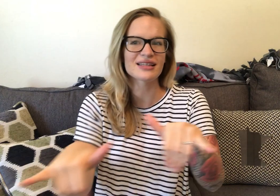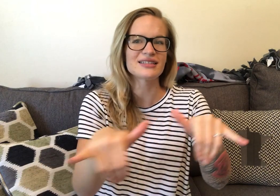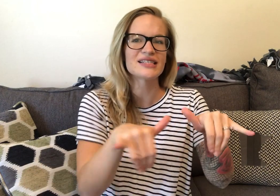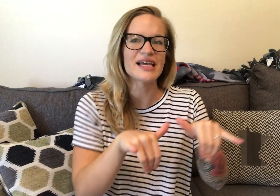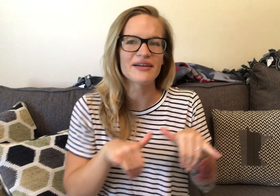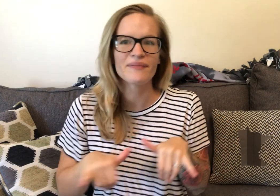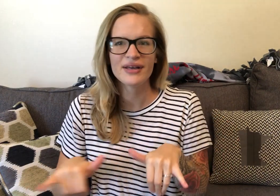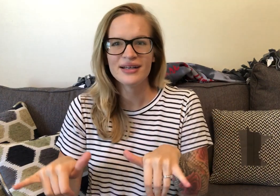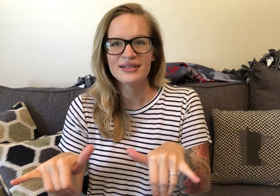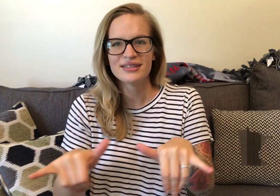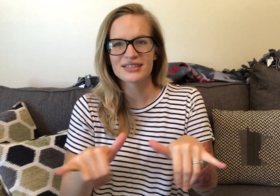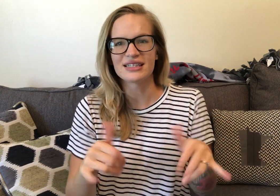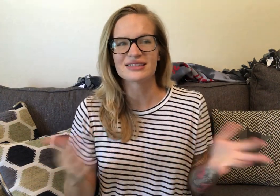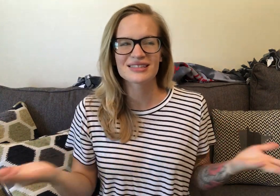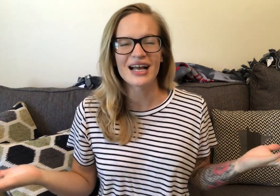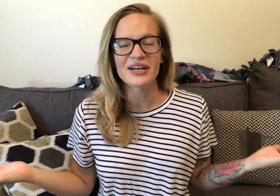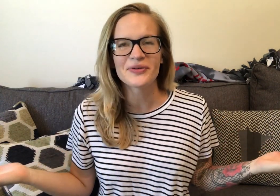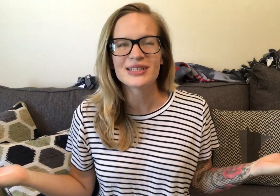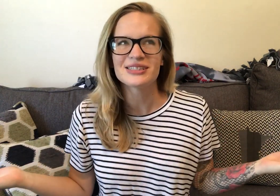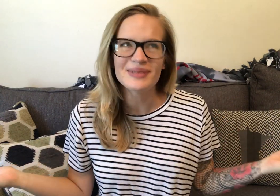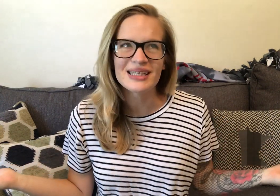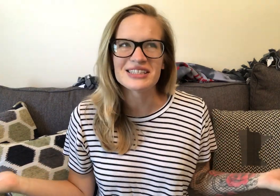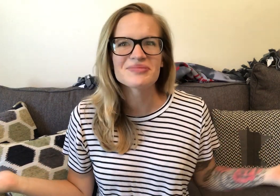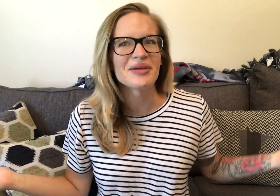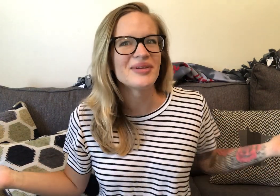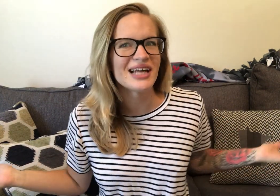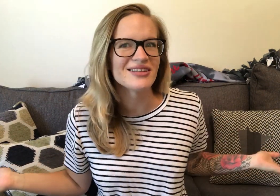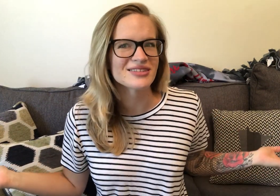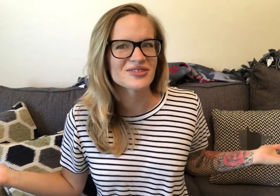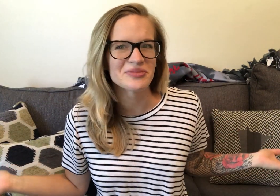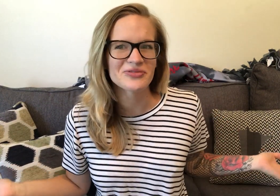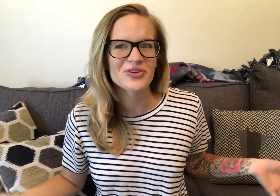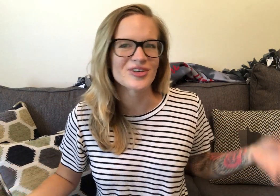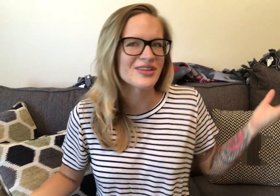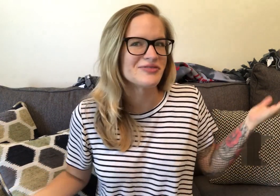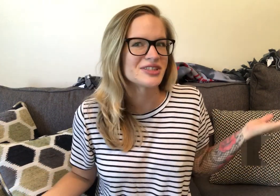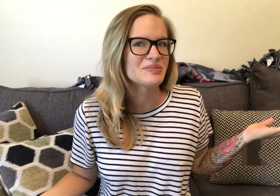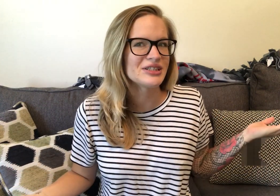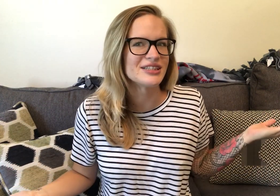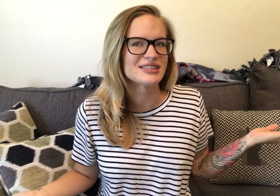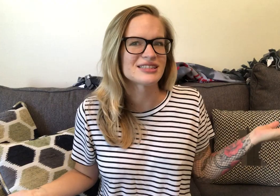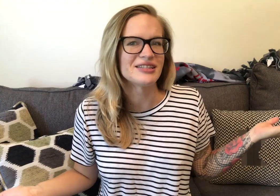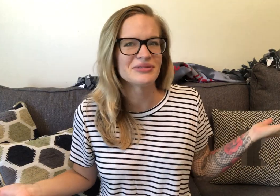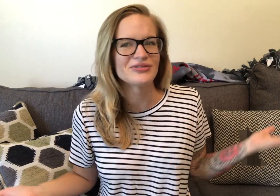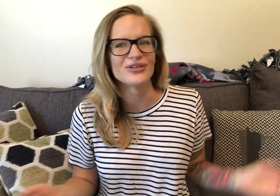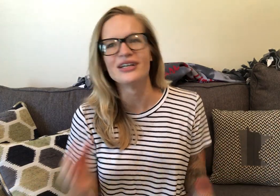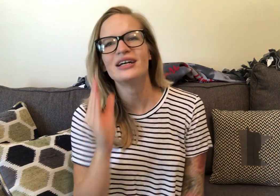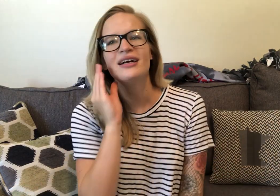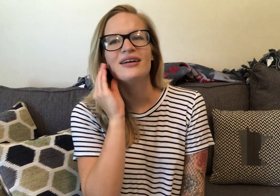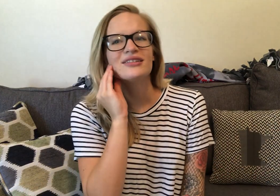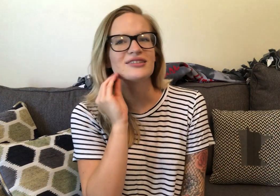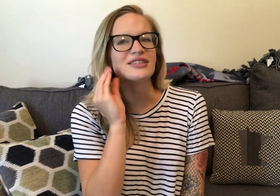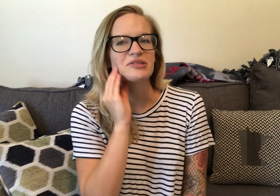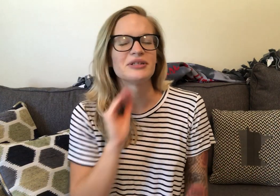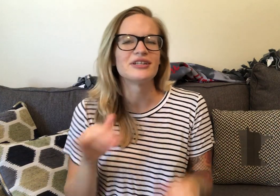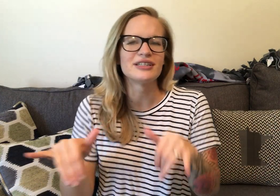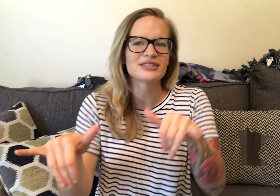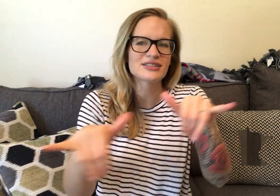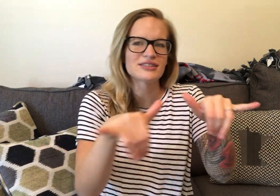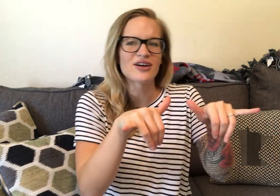The same. So that's kind of what she means. If I've been down this road before. They've experienced it before. So experience. Is